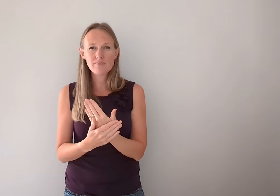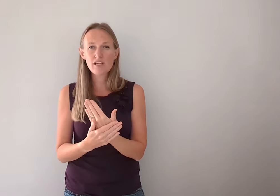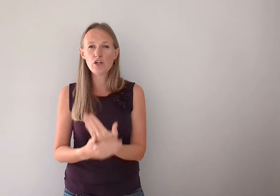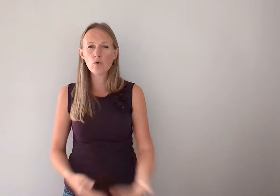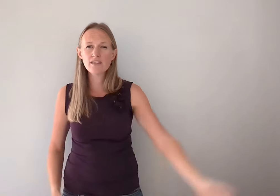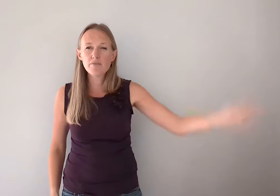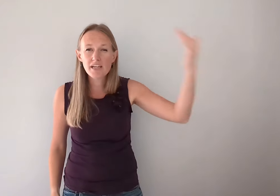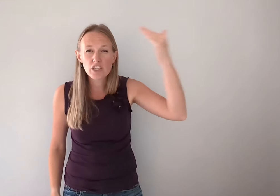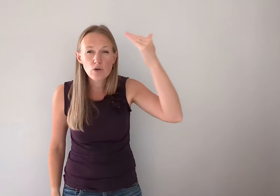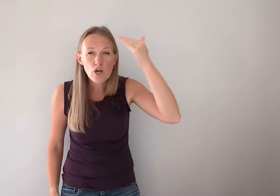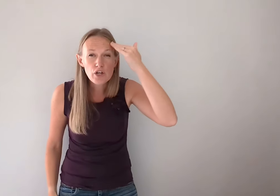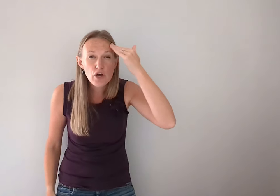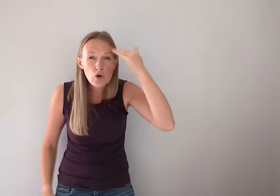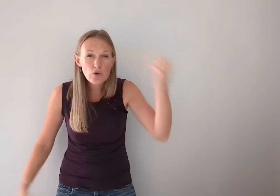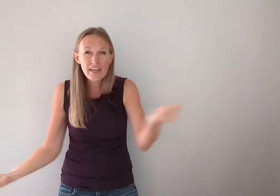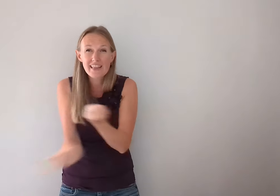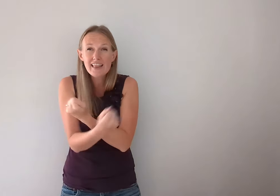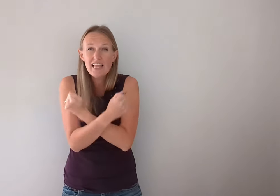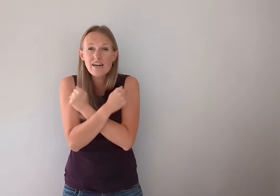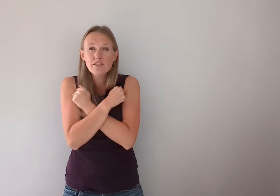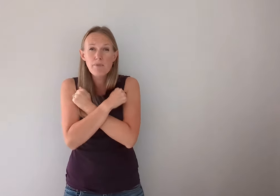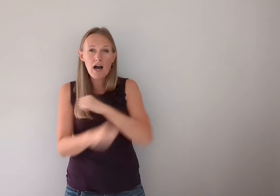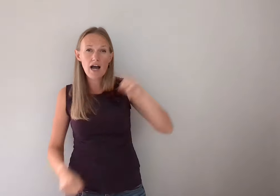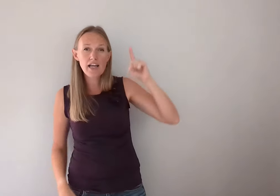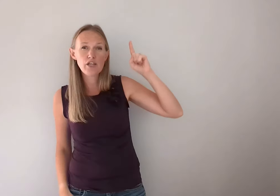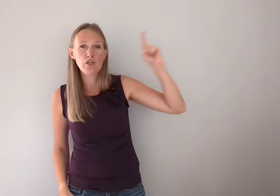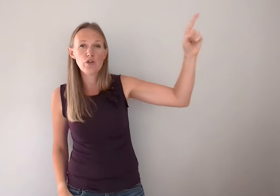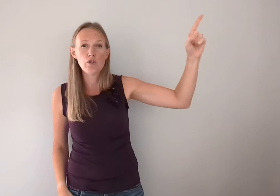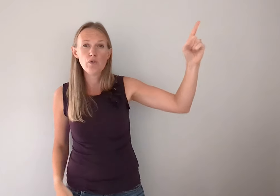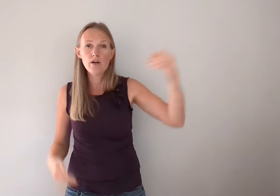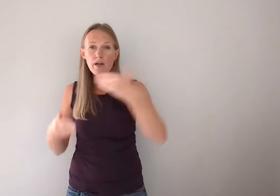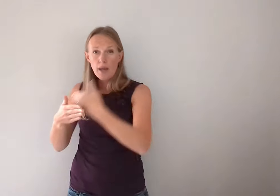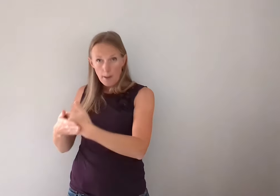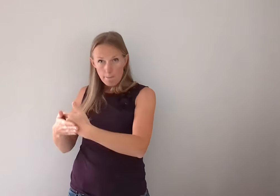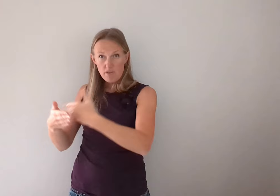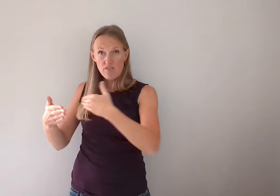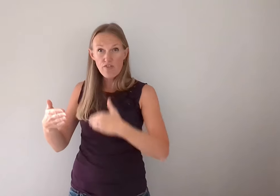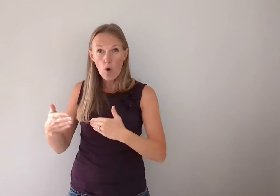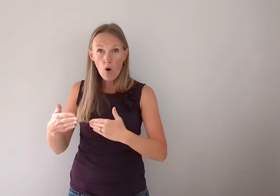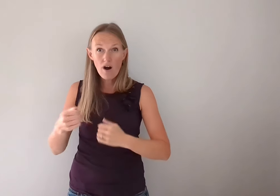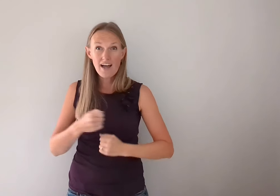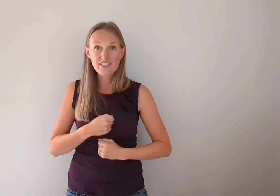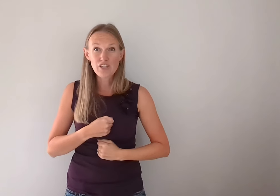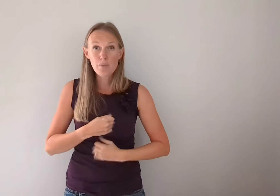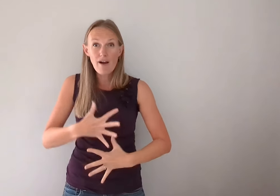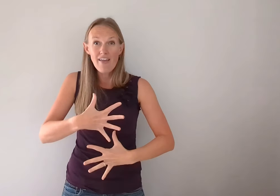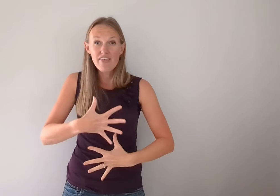Known and loved by you. Known and loved by you. Before I took a breath.